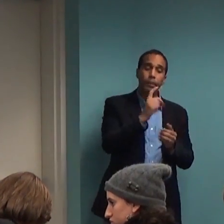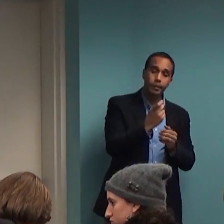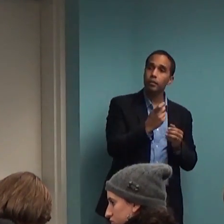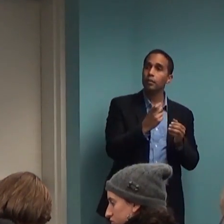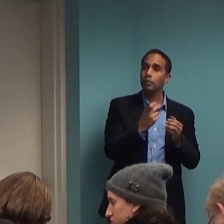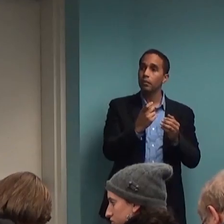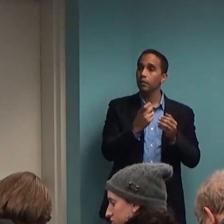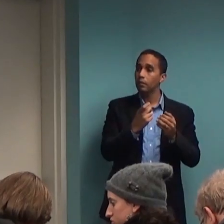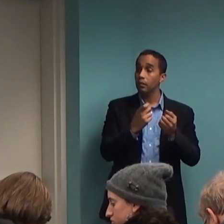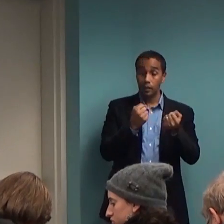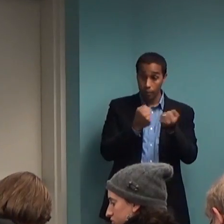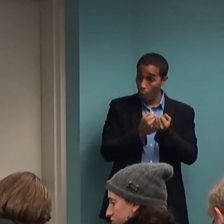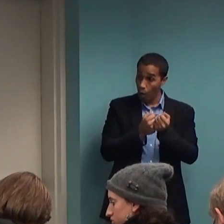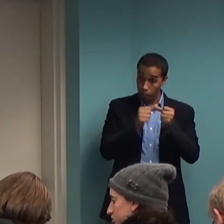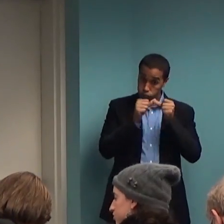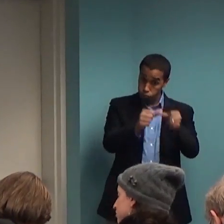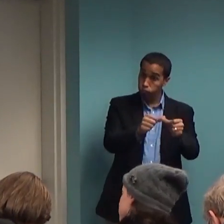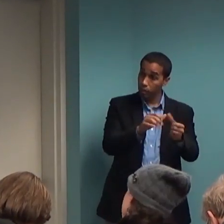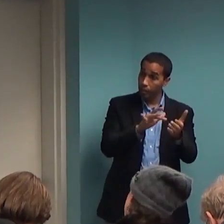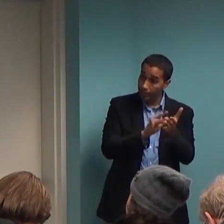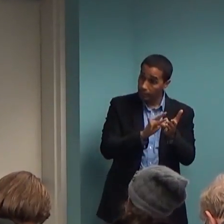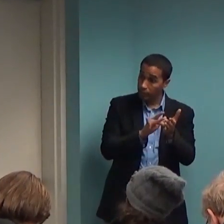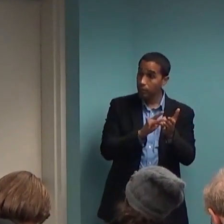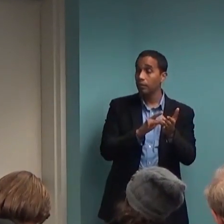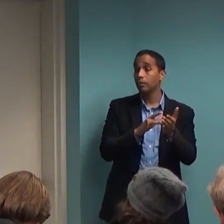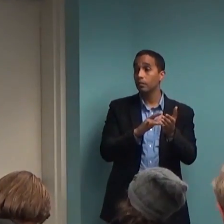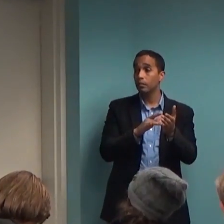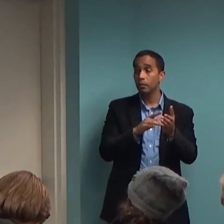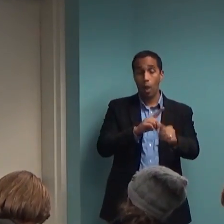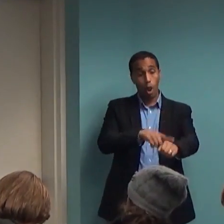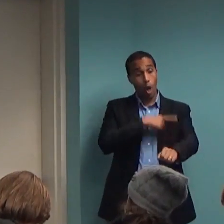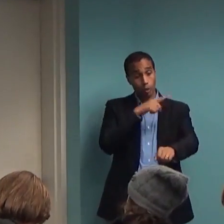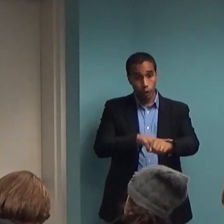long-term? Maybe not for children, necessarily, but for adults who support long-term medication use?